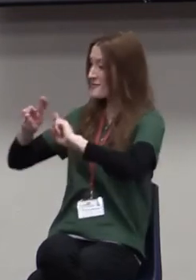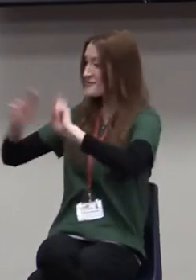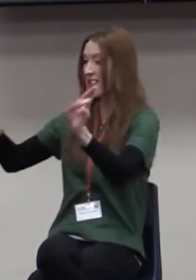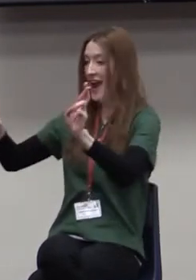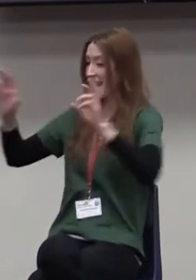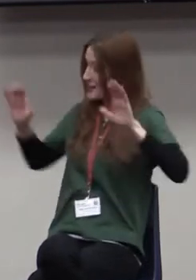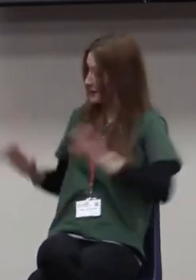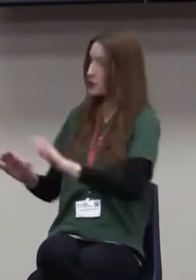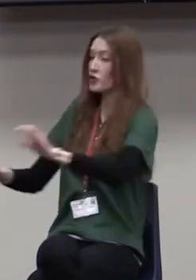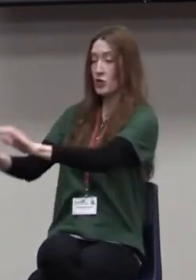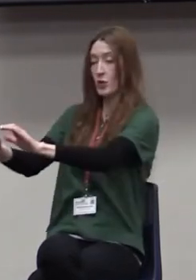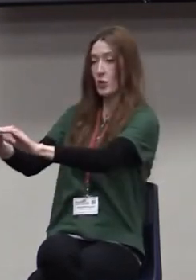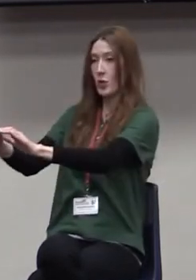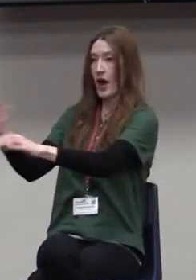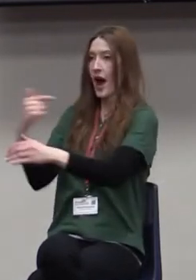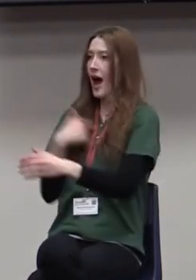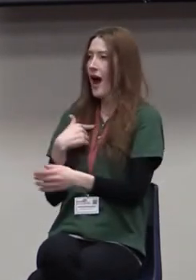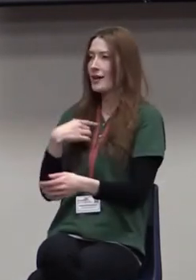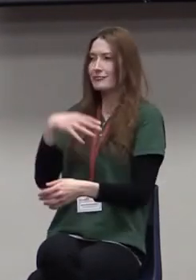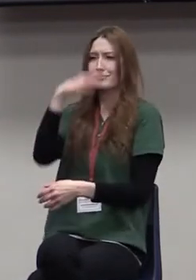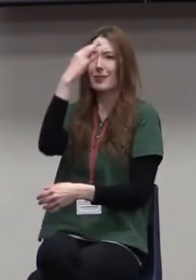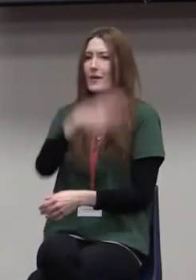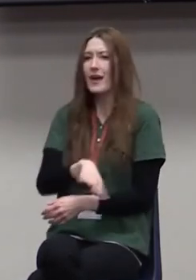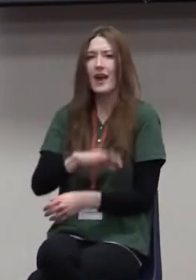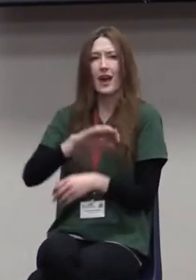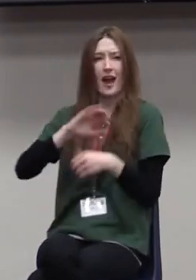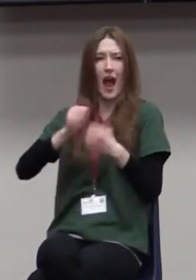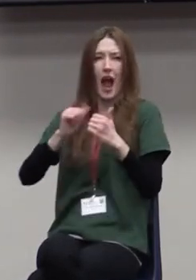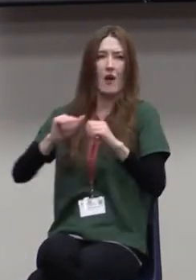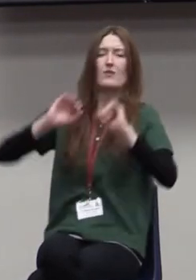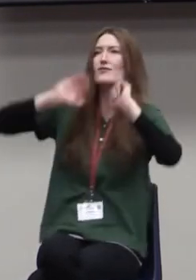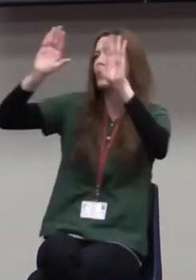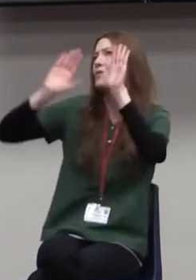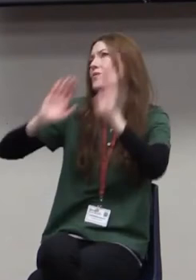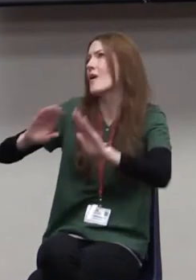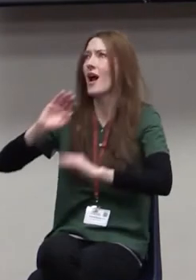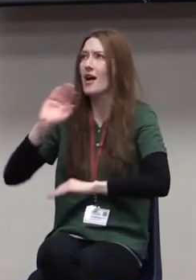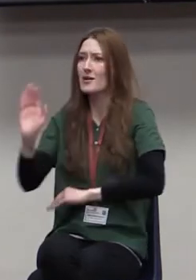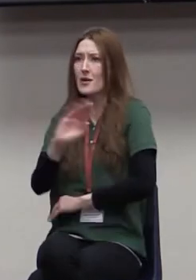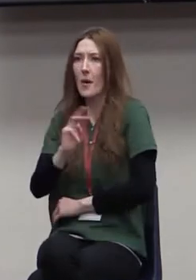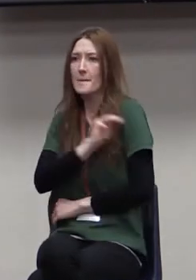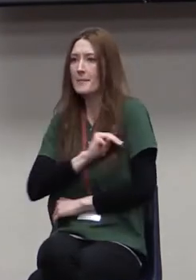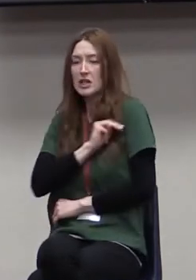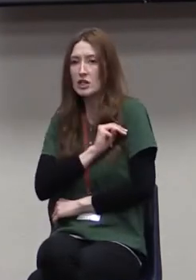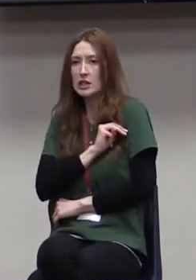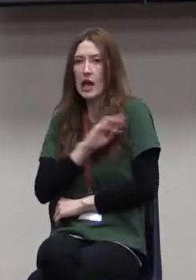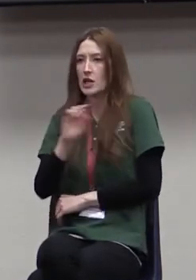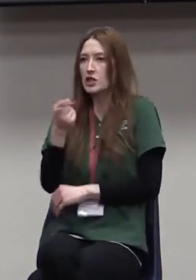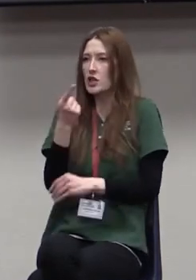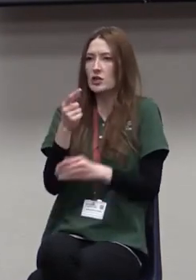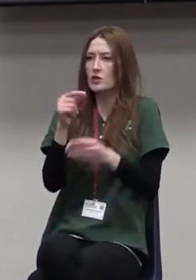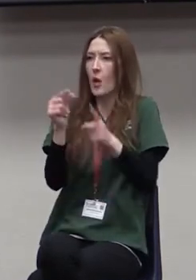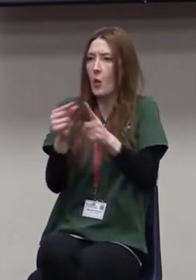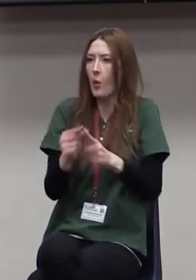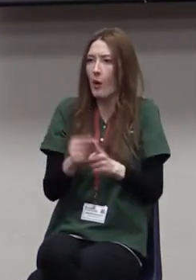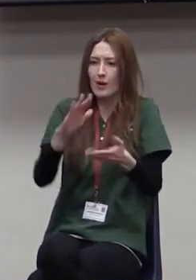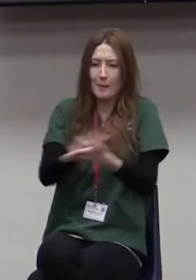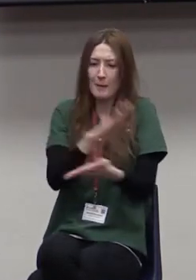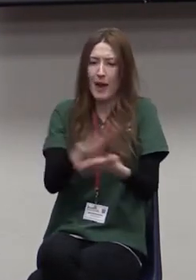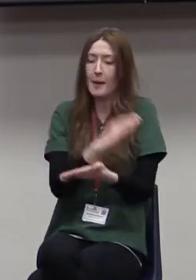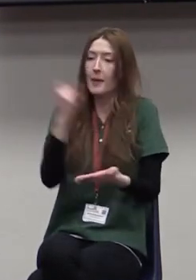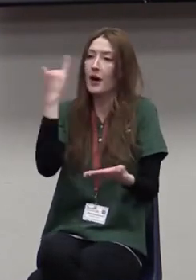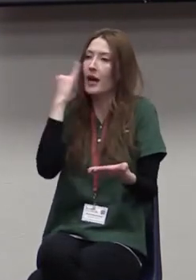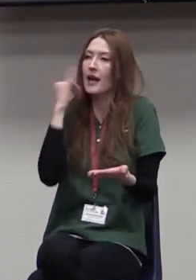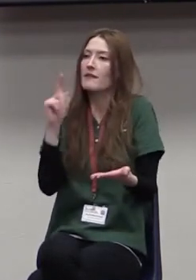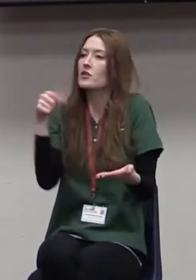I don't care how great your vision is, I don't care how marvelous your mission is, they're just words on a piece of paper. If you don't